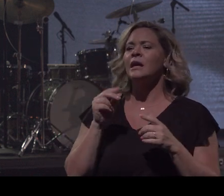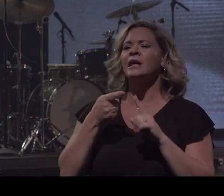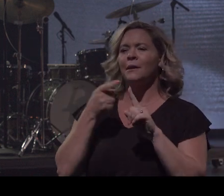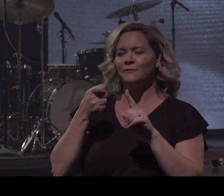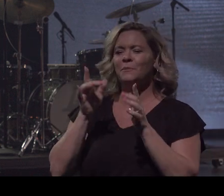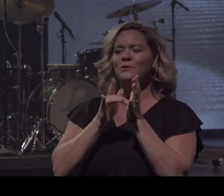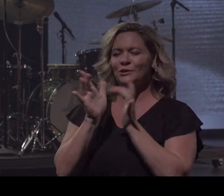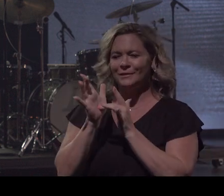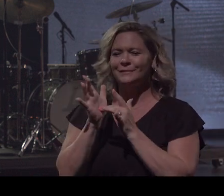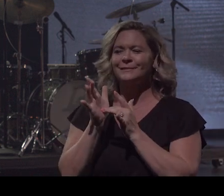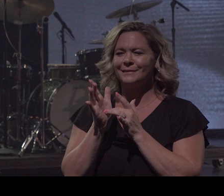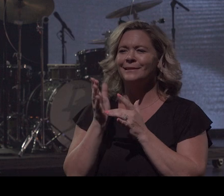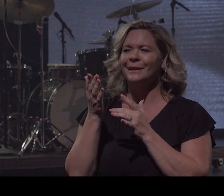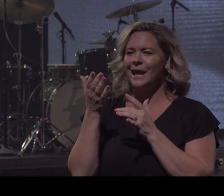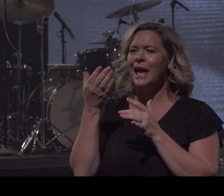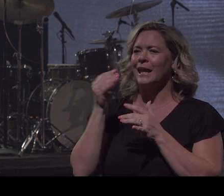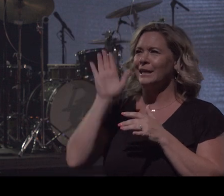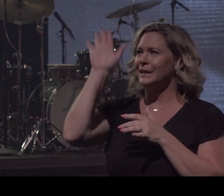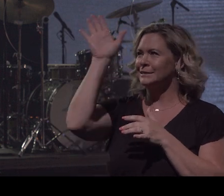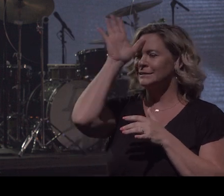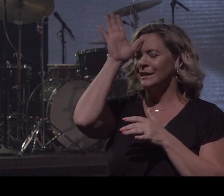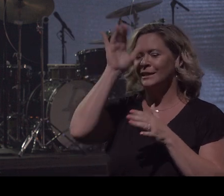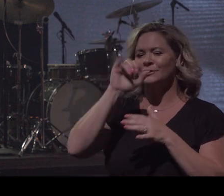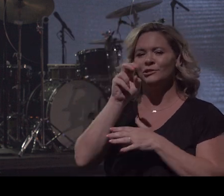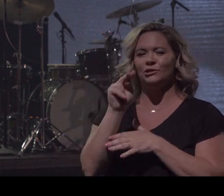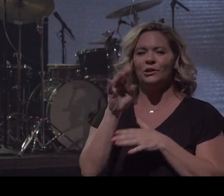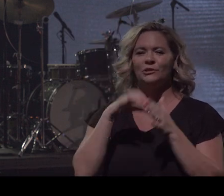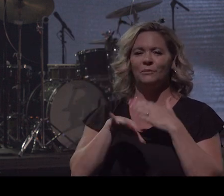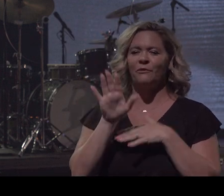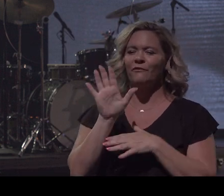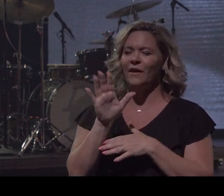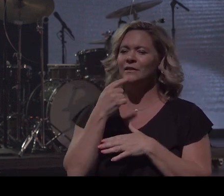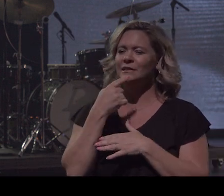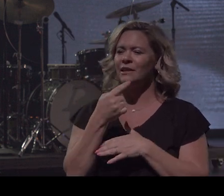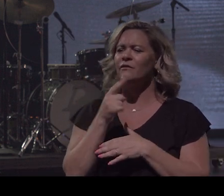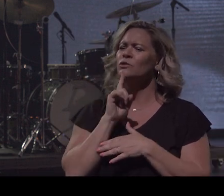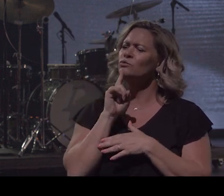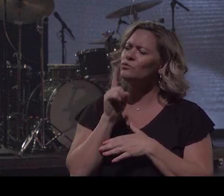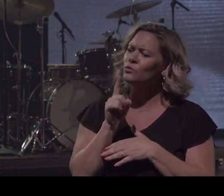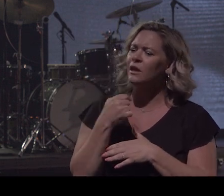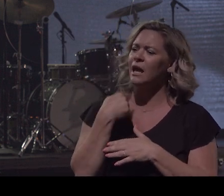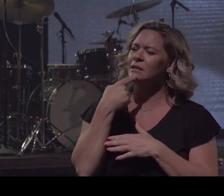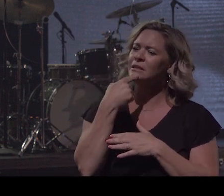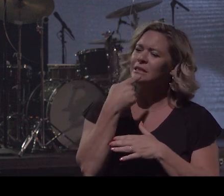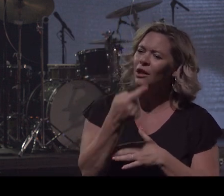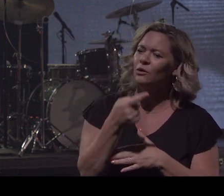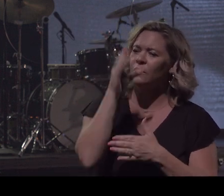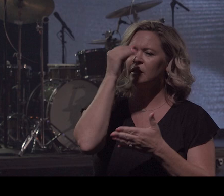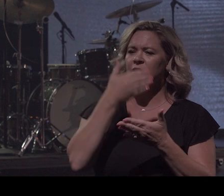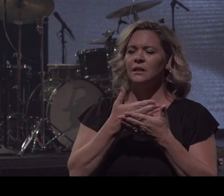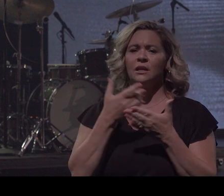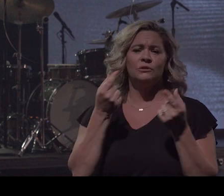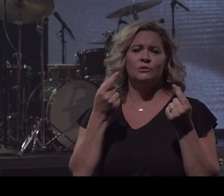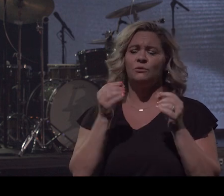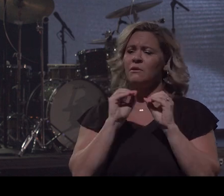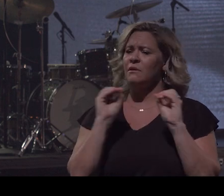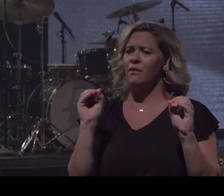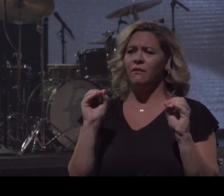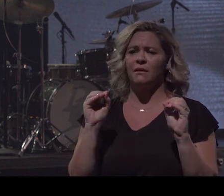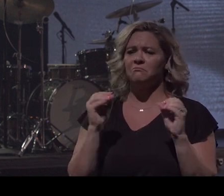dad in John chapter 5 he says very truly I tell you the son can do nothing by himself he can